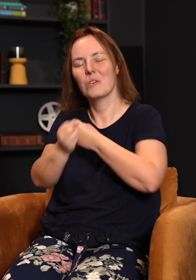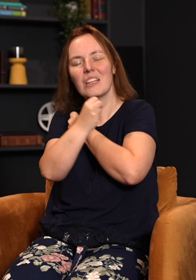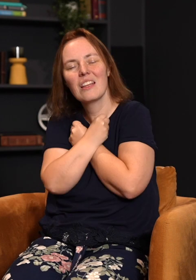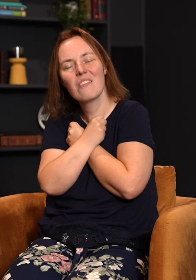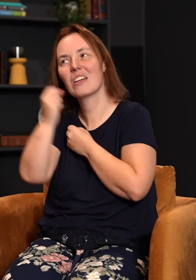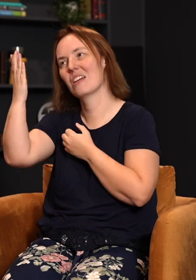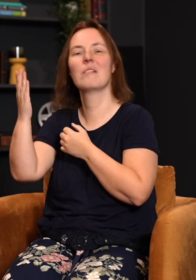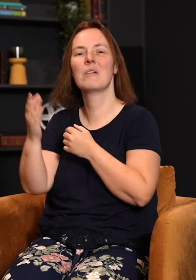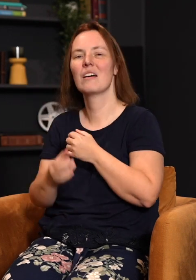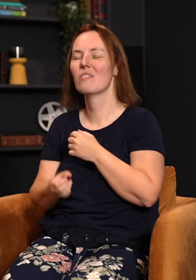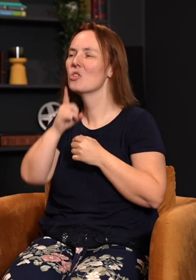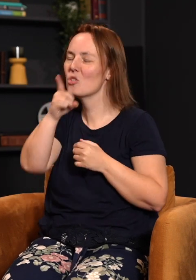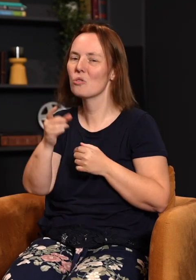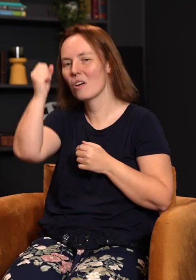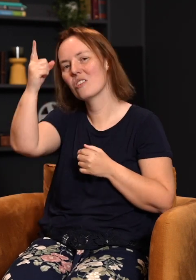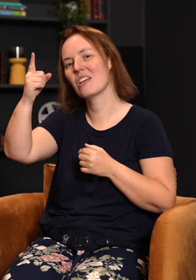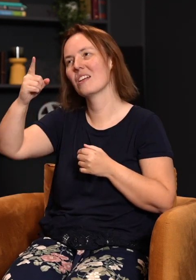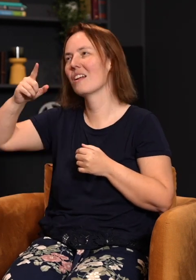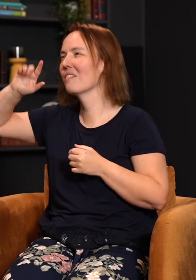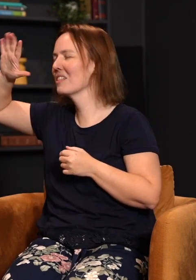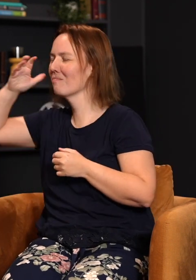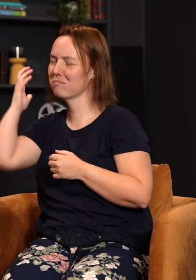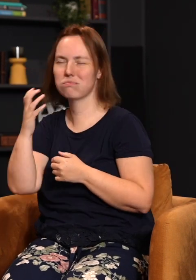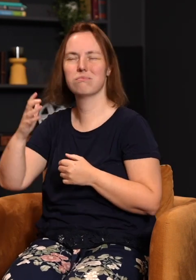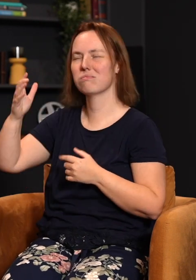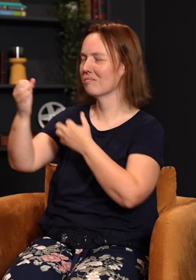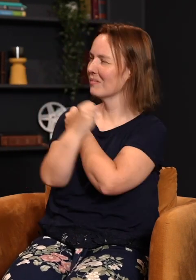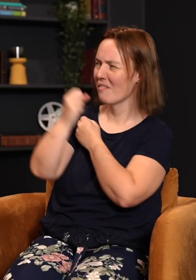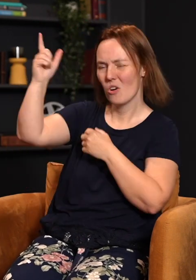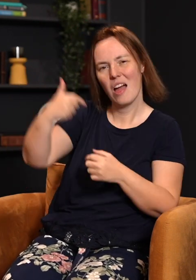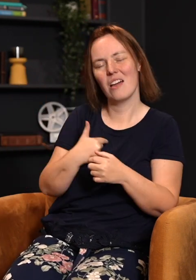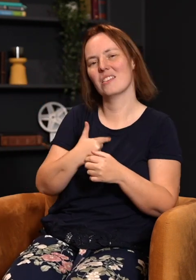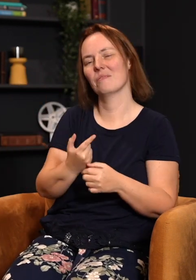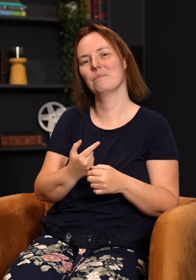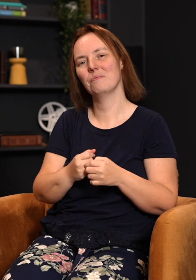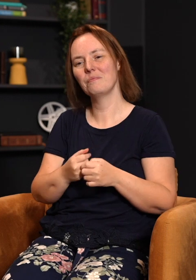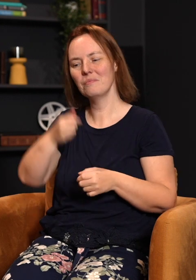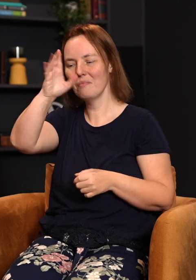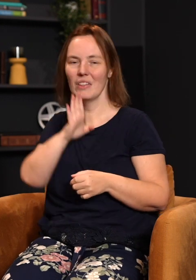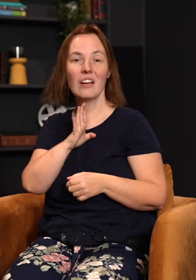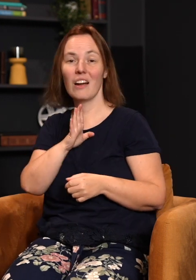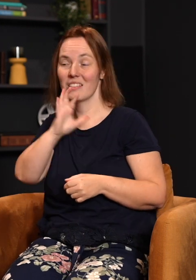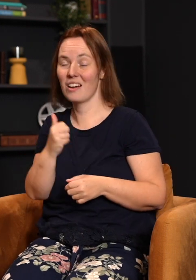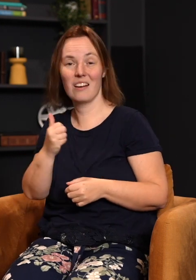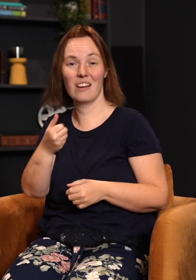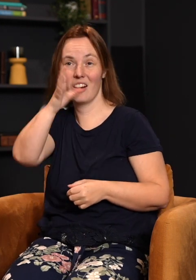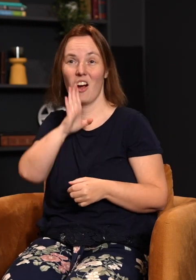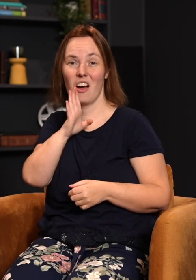of a genuine understanding of his great love for us. He just wants us to be able to reciprocate that love. God is not a God who says, I am